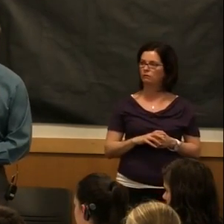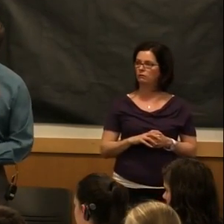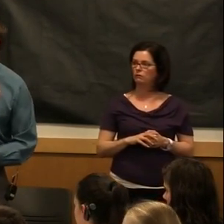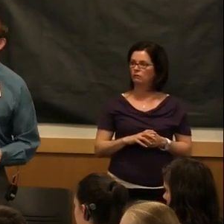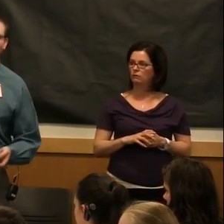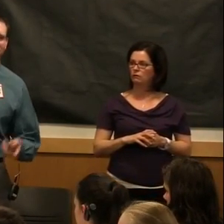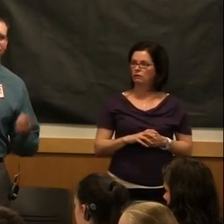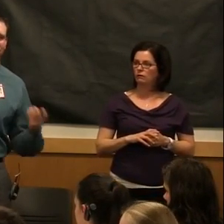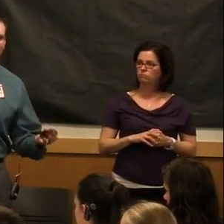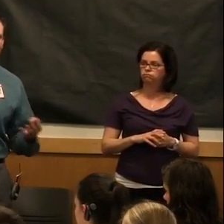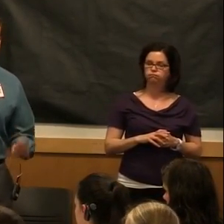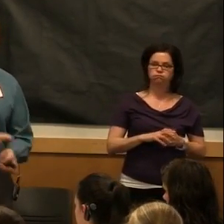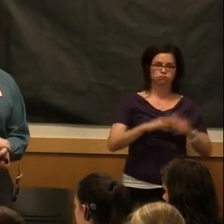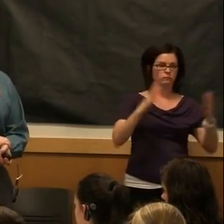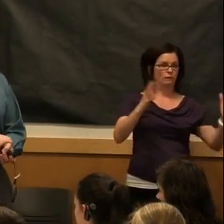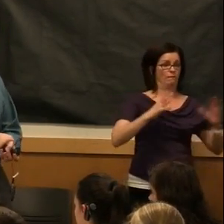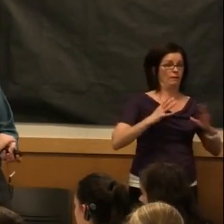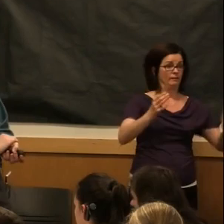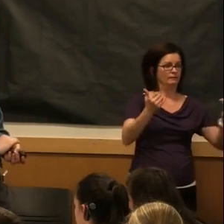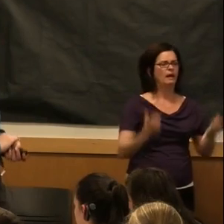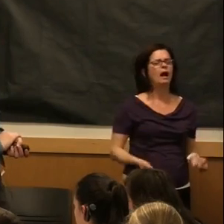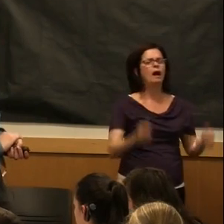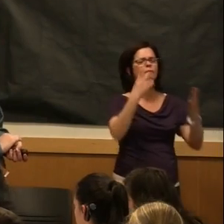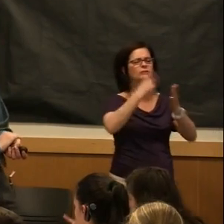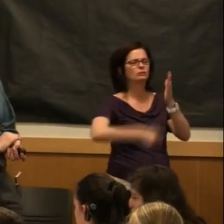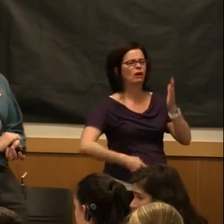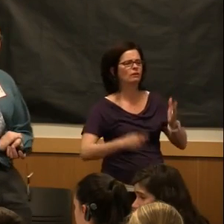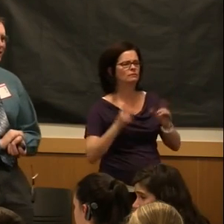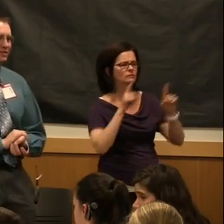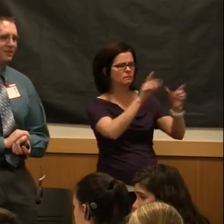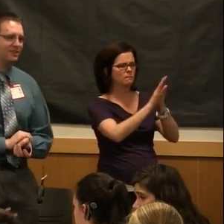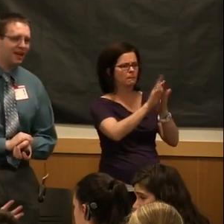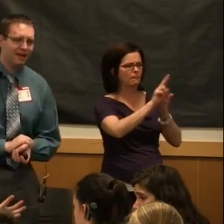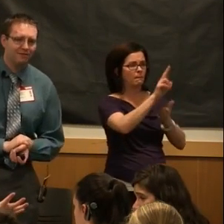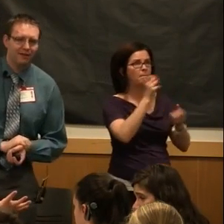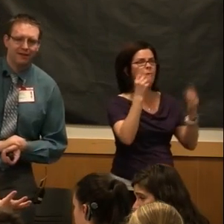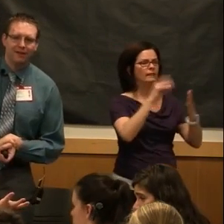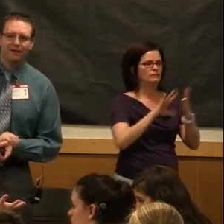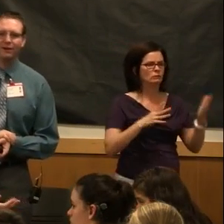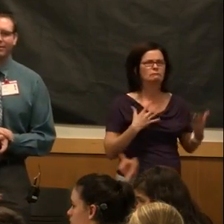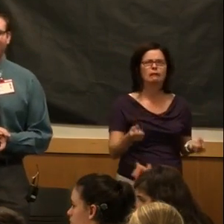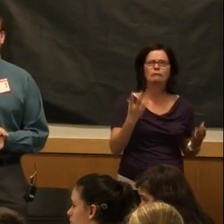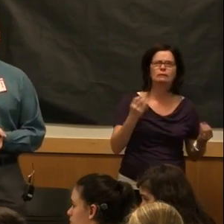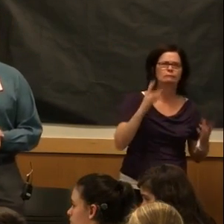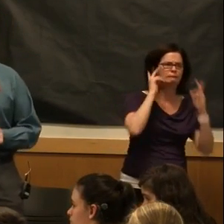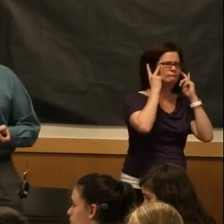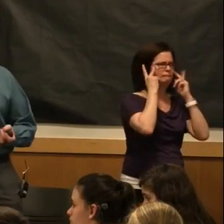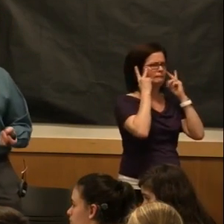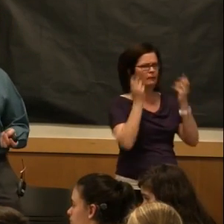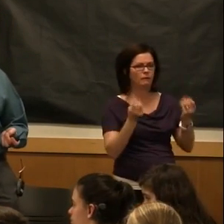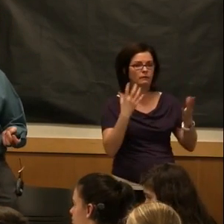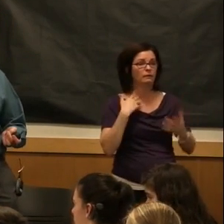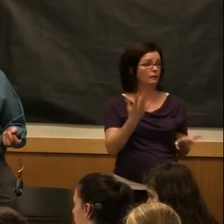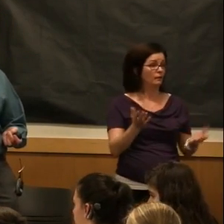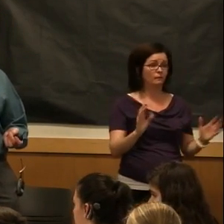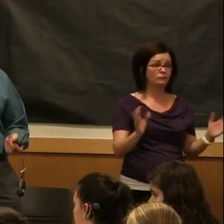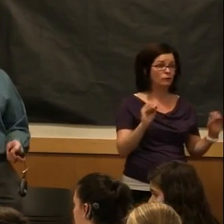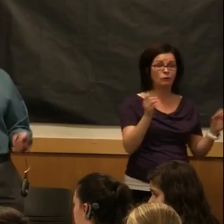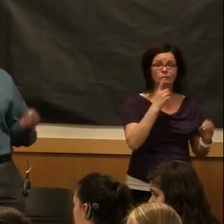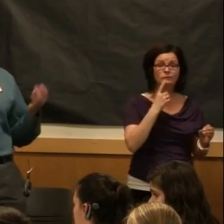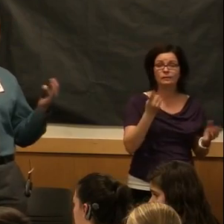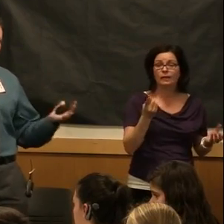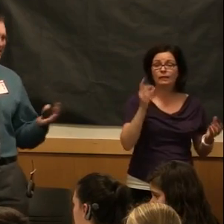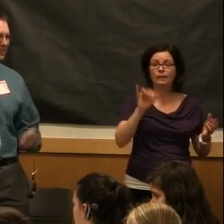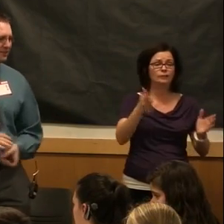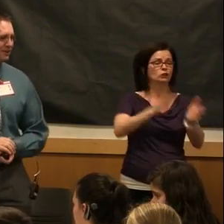All right. So what's it going to cost to go to school? That's a big question that a lot of students have. Nobody in here said that it was going to be inexpensive.